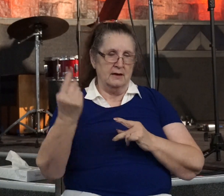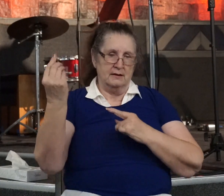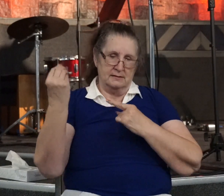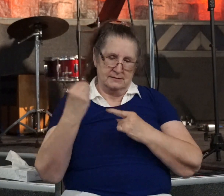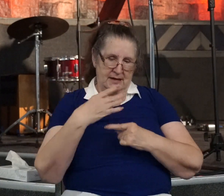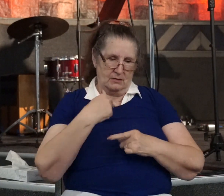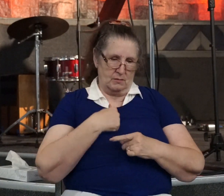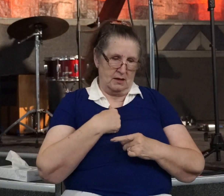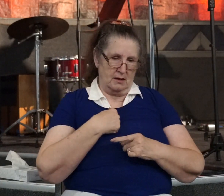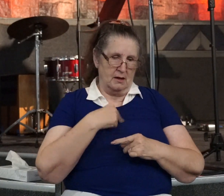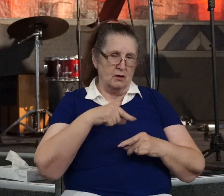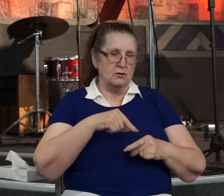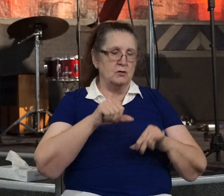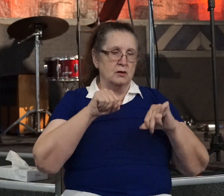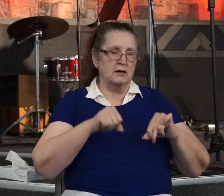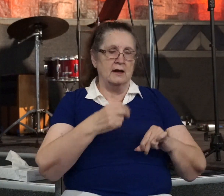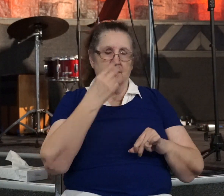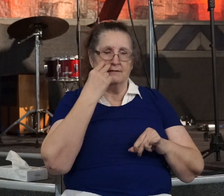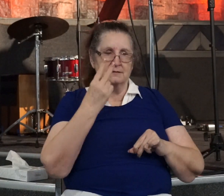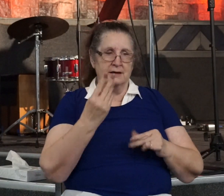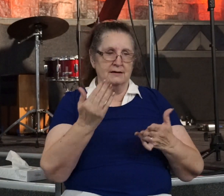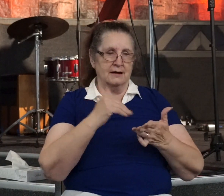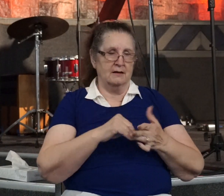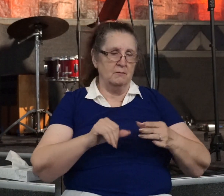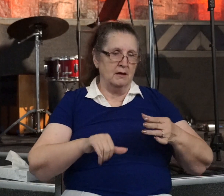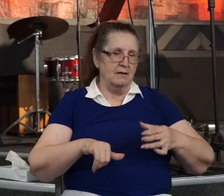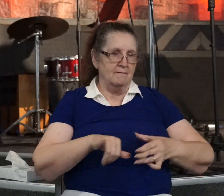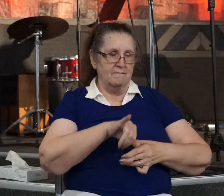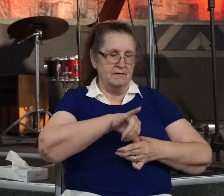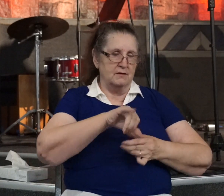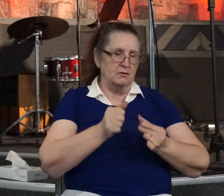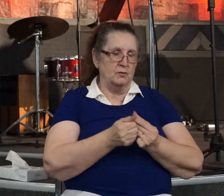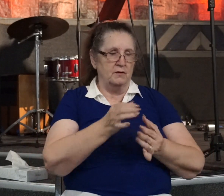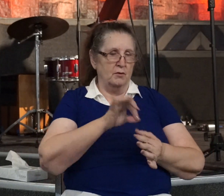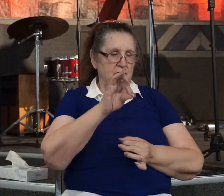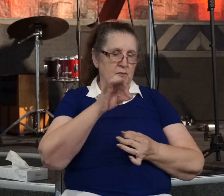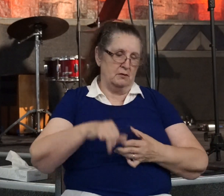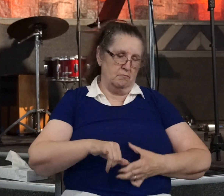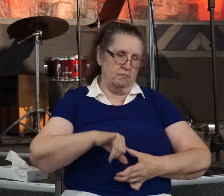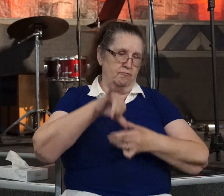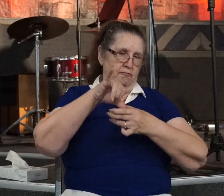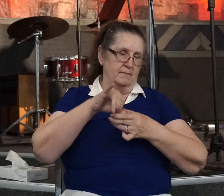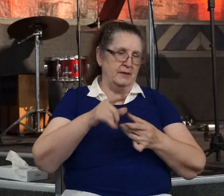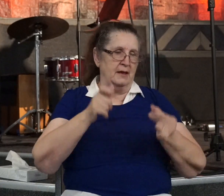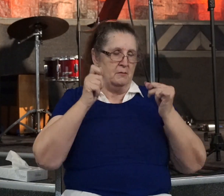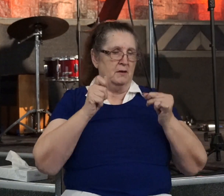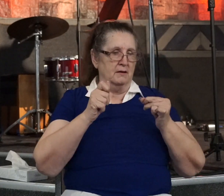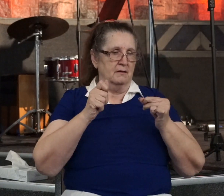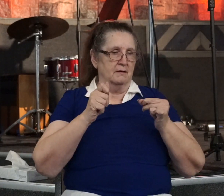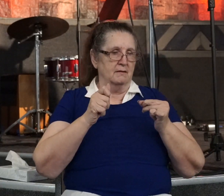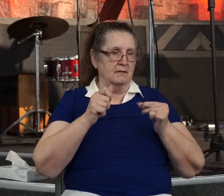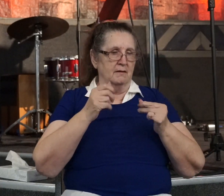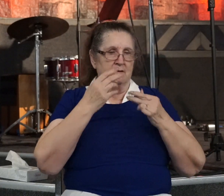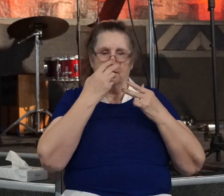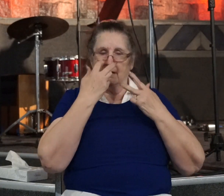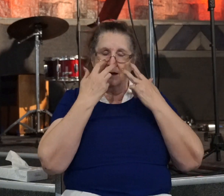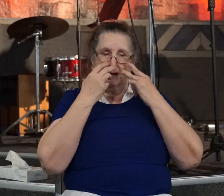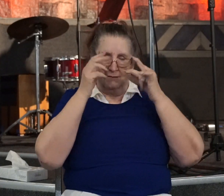receive your sight and be filled with the Holy Spirit. And immediately there fell from his eyes something like scales,